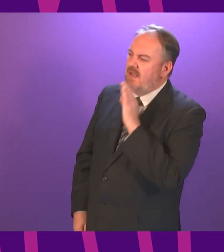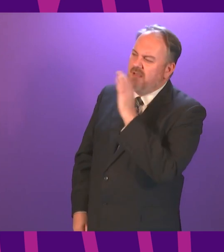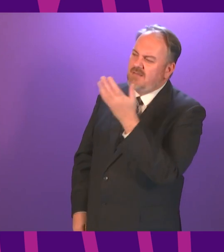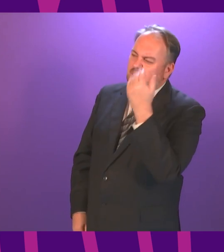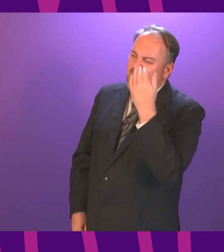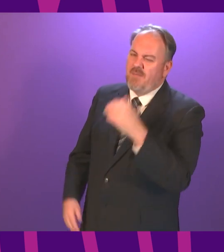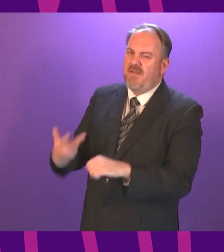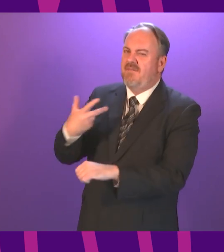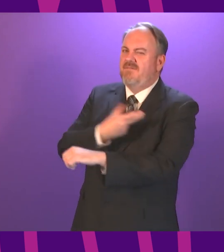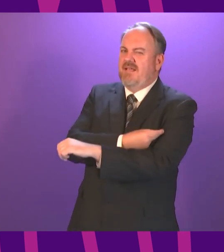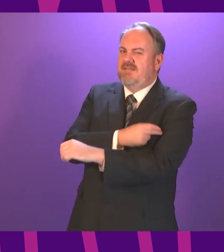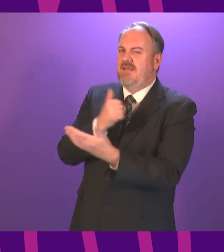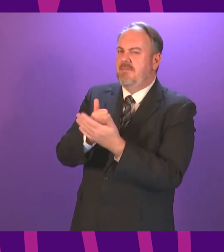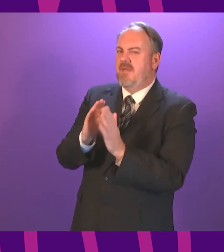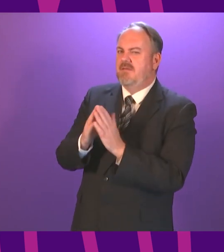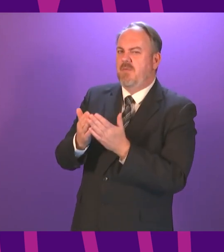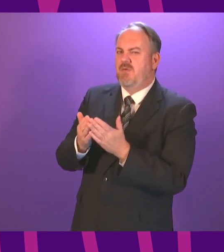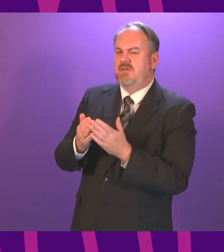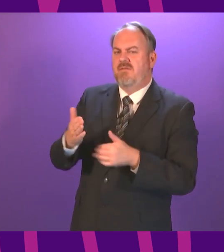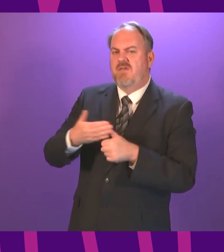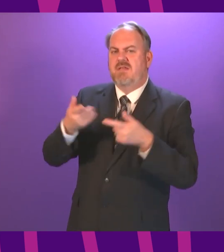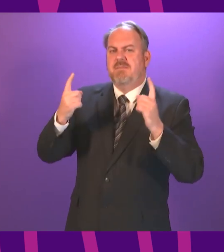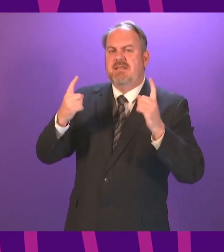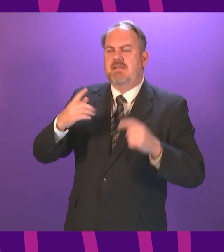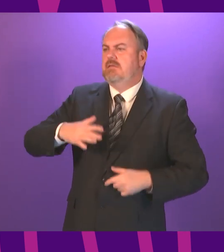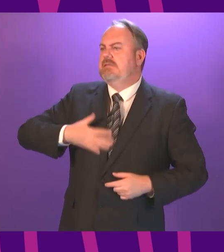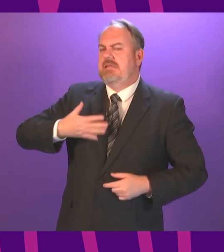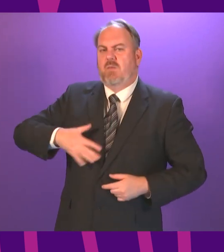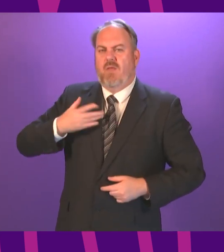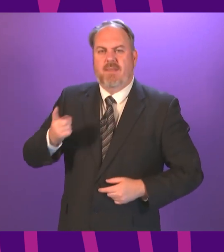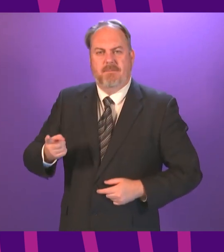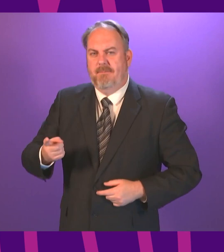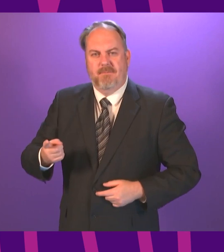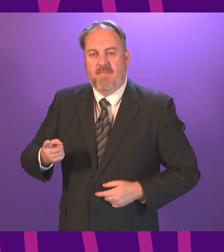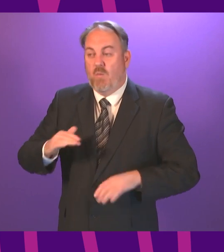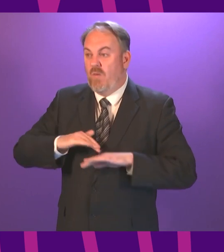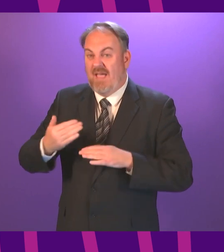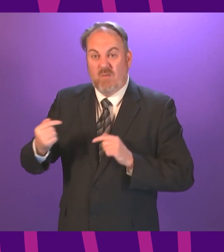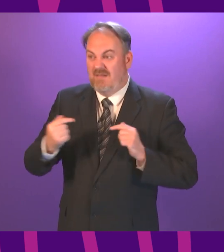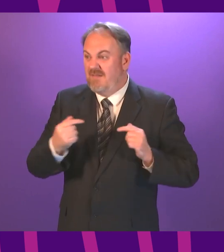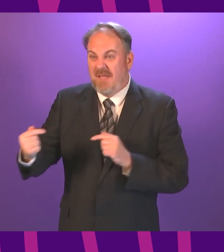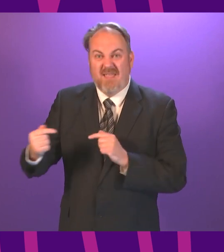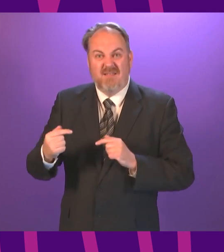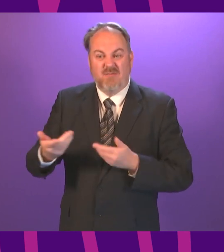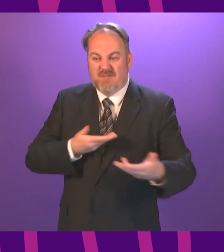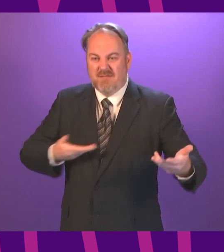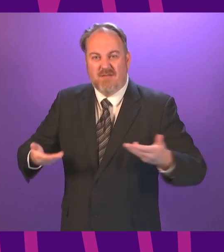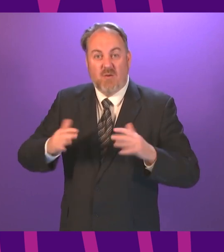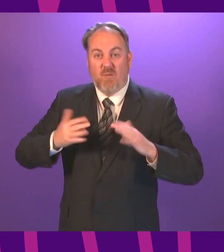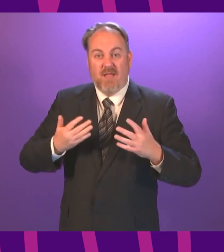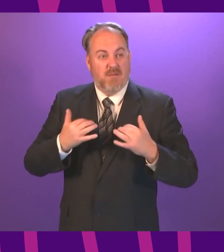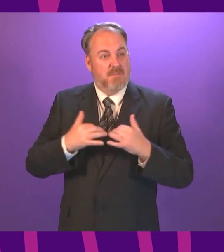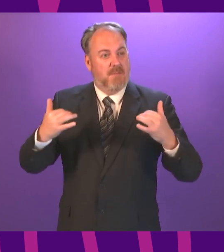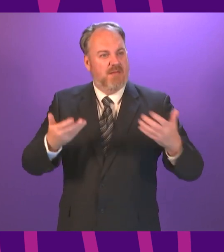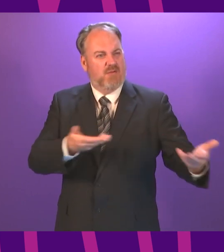passports last year, she said she did not favour them. Without even a debate in Parliament or a proper public consultation,